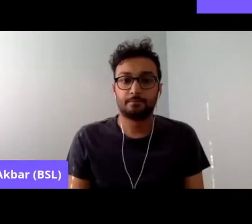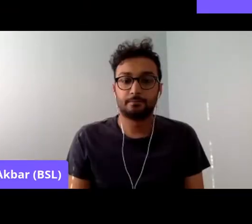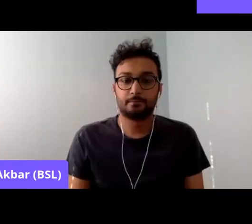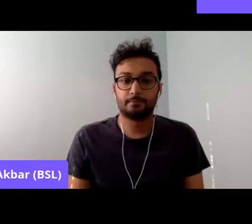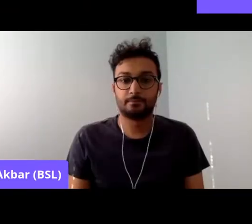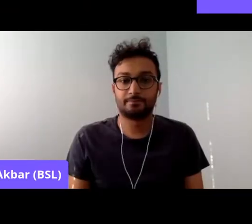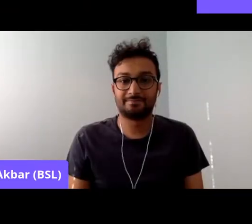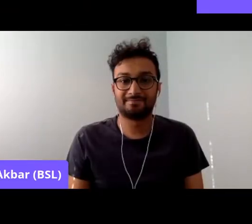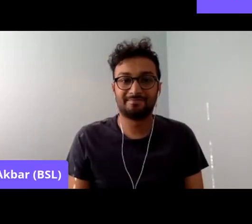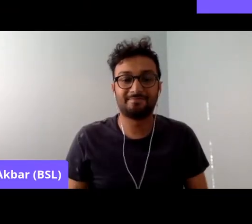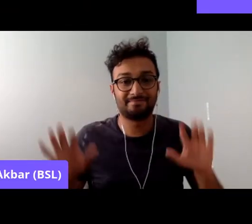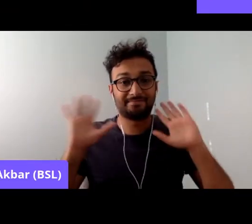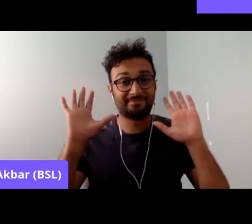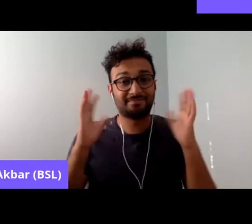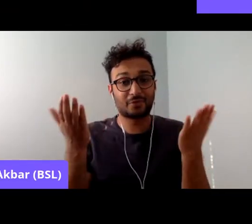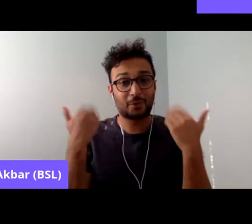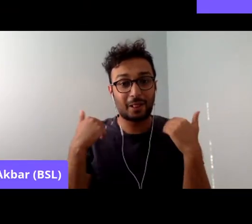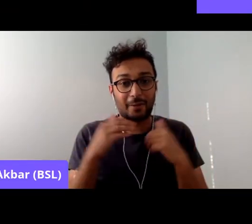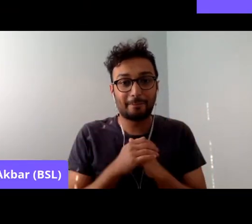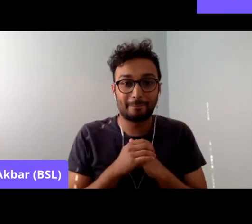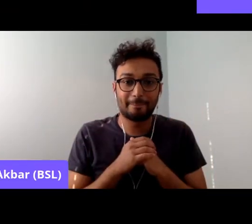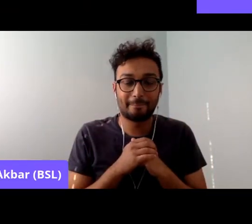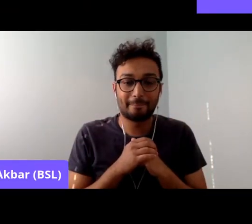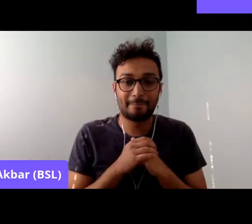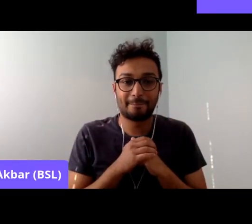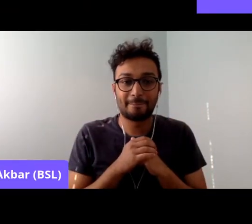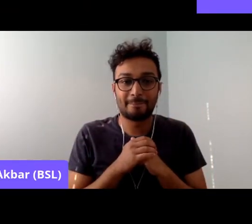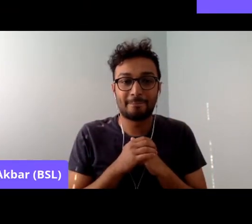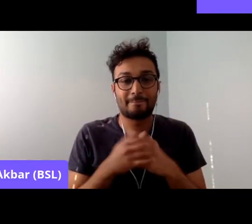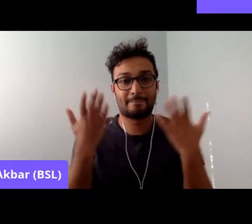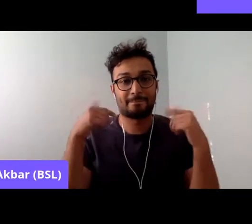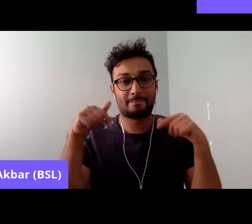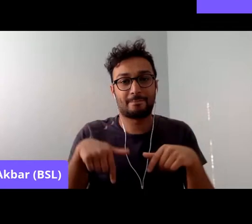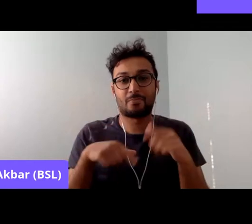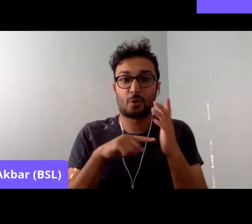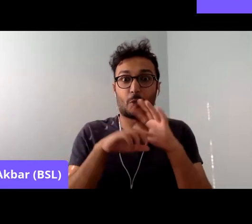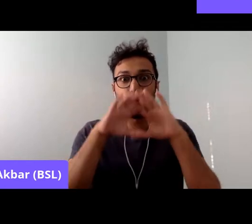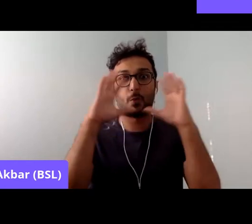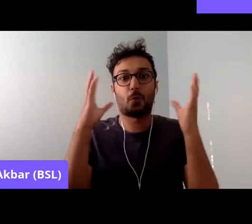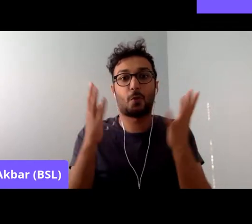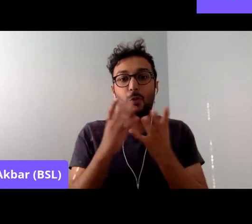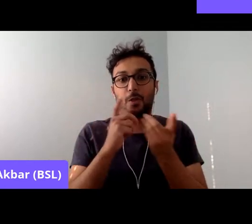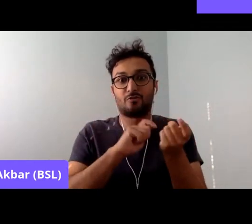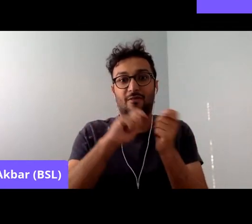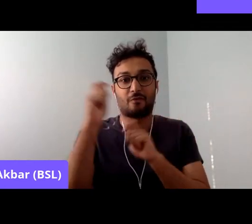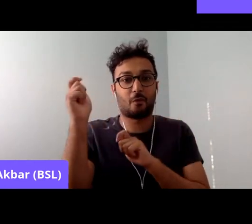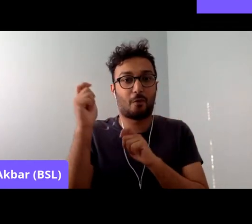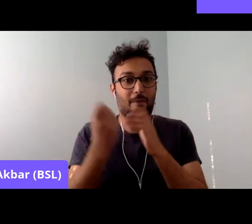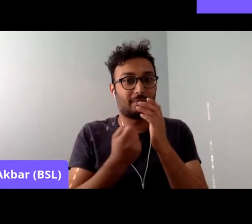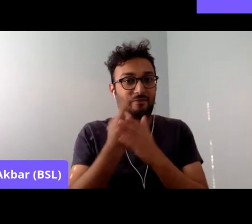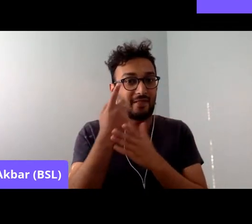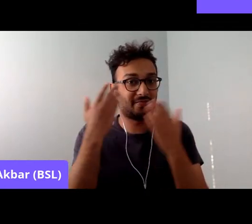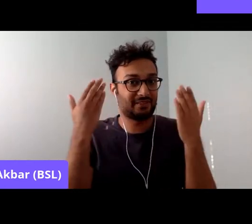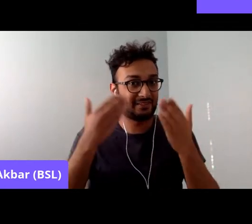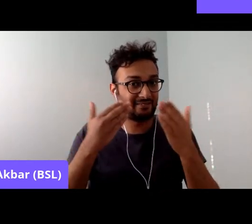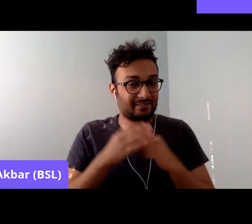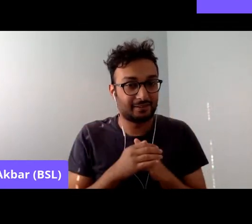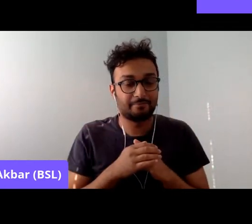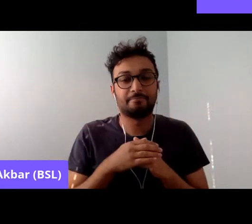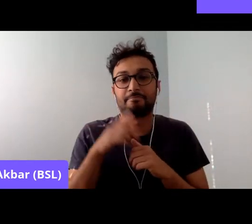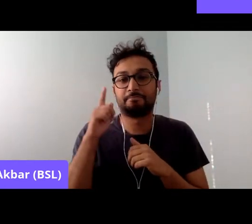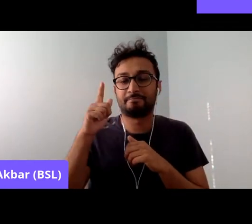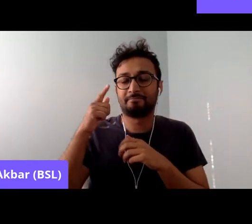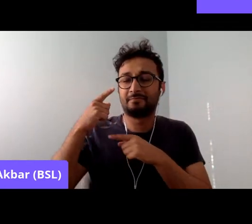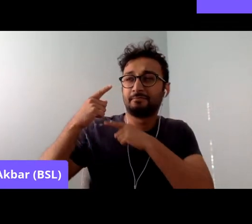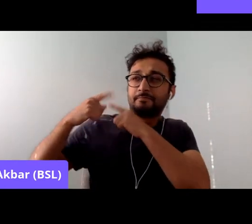Welcome everyone to the World Transform event this evening, Decades of Labour and